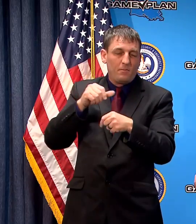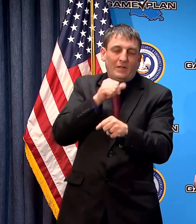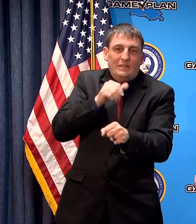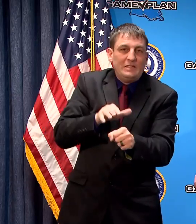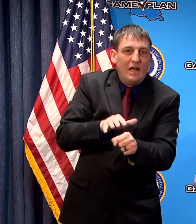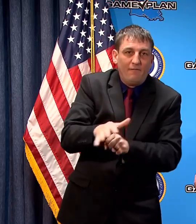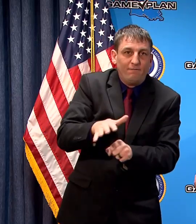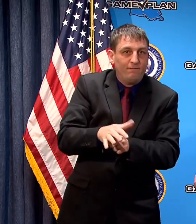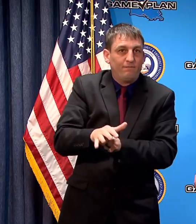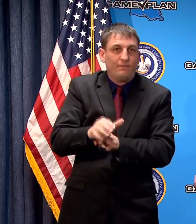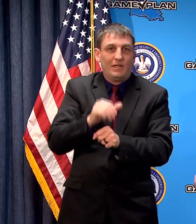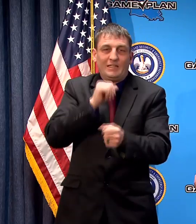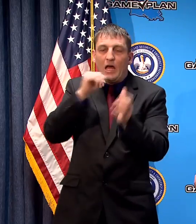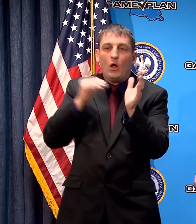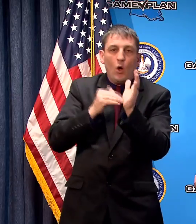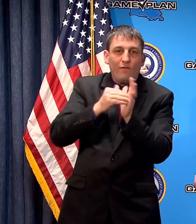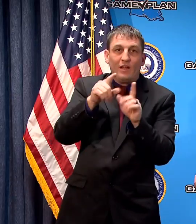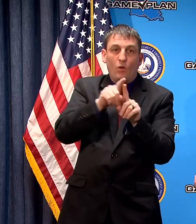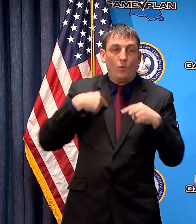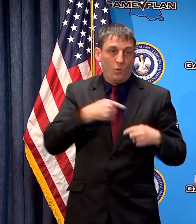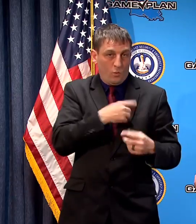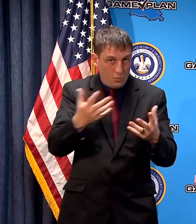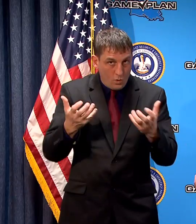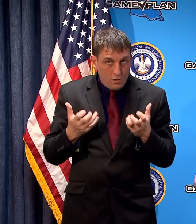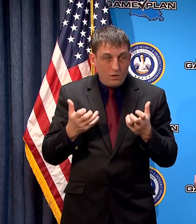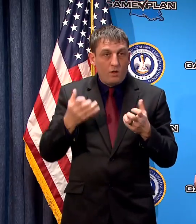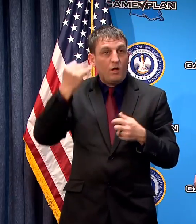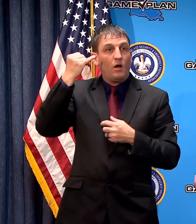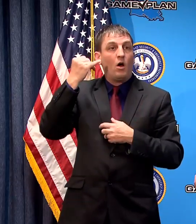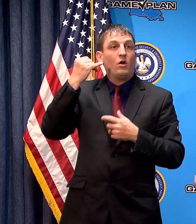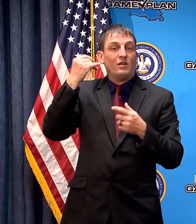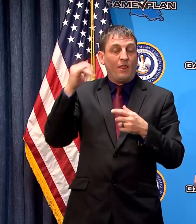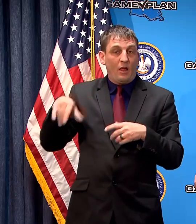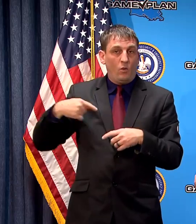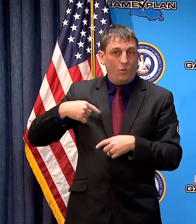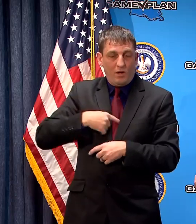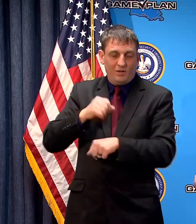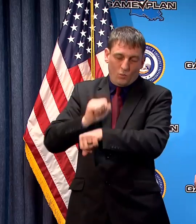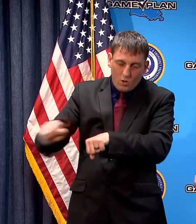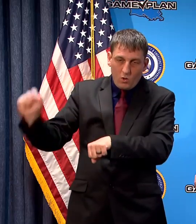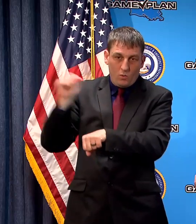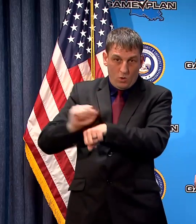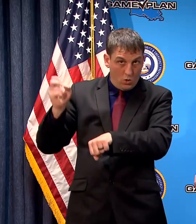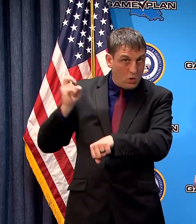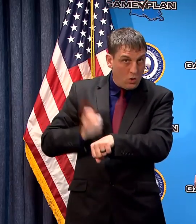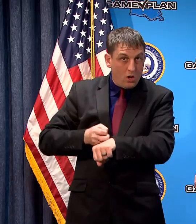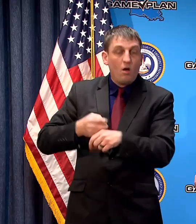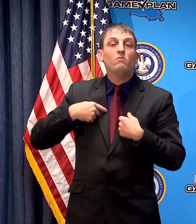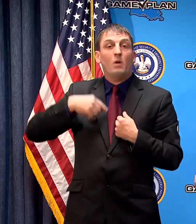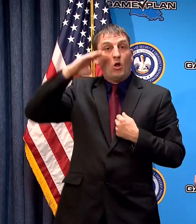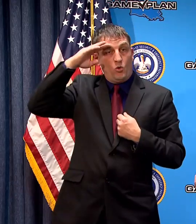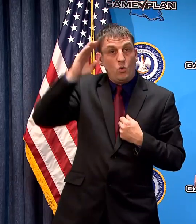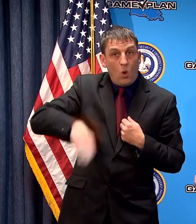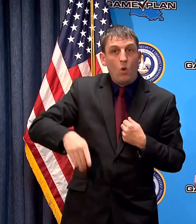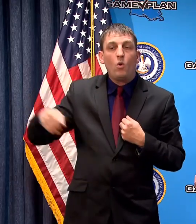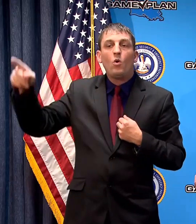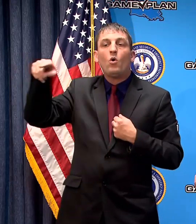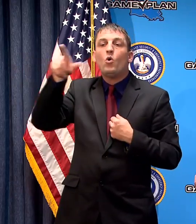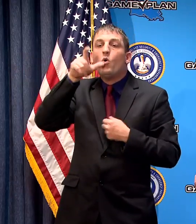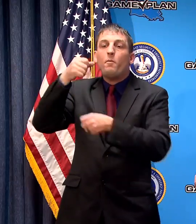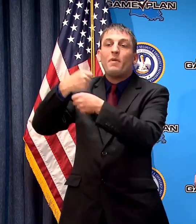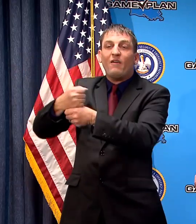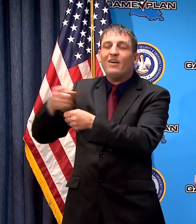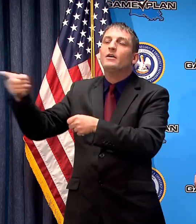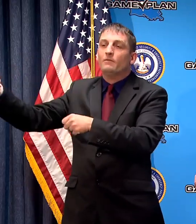or with the frequency that we would like but it's something we continue to work on and I do know that our manufacturers are ramping up